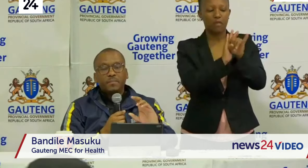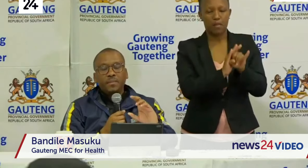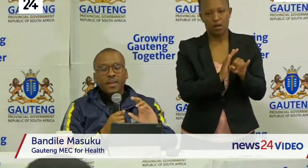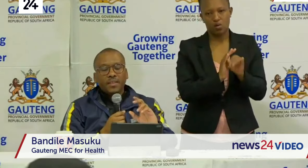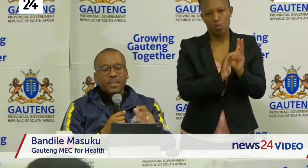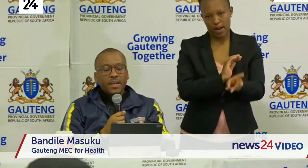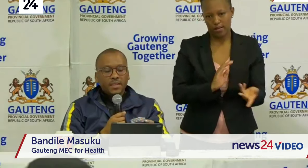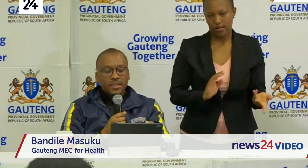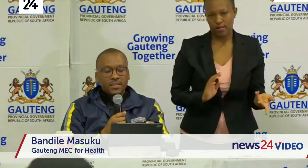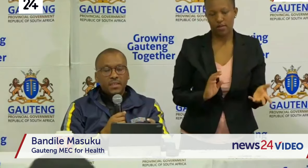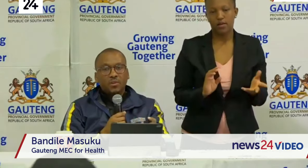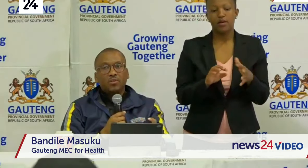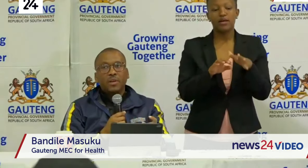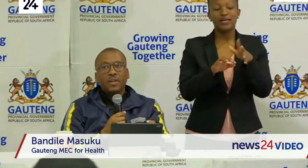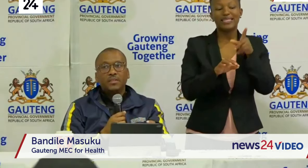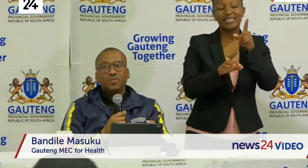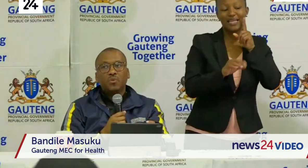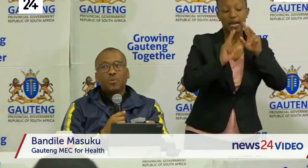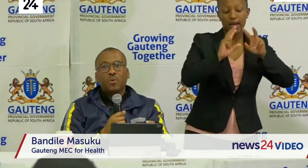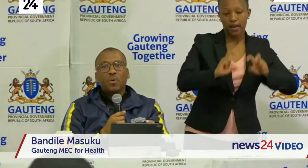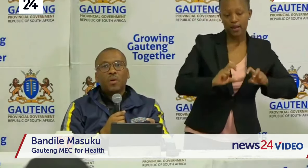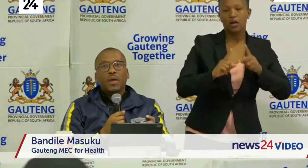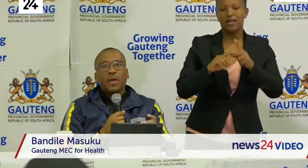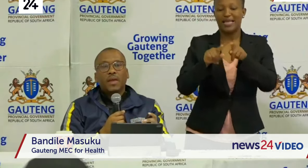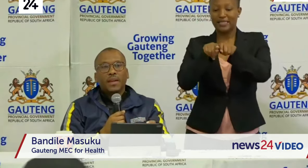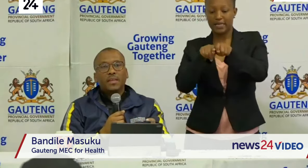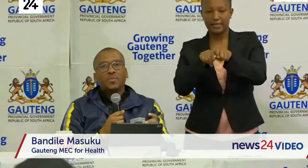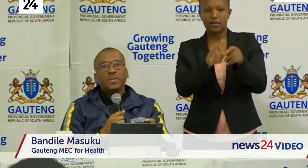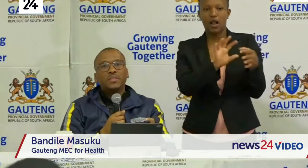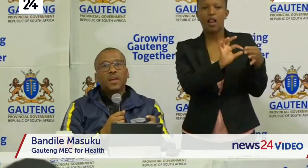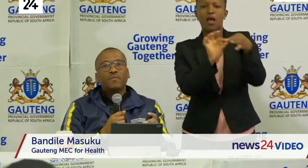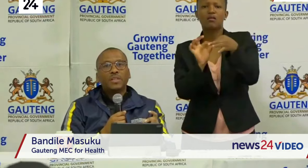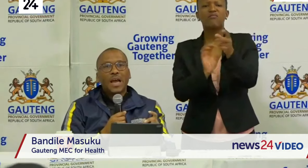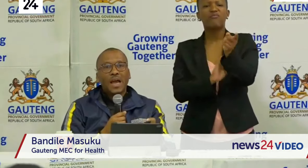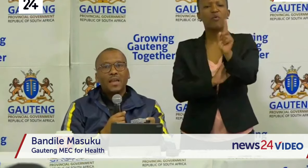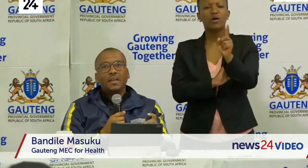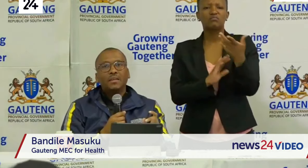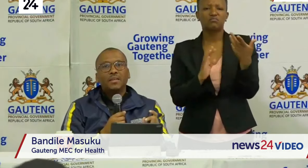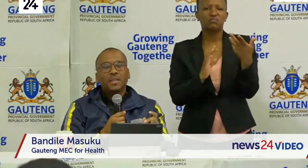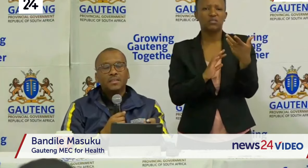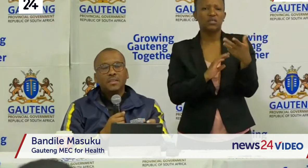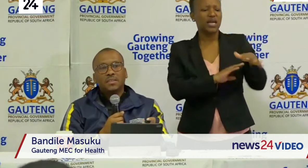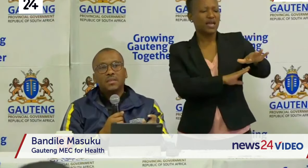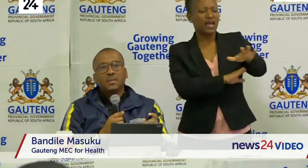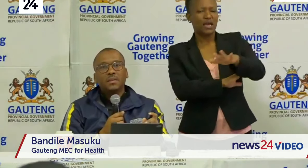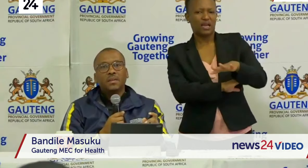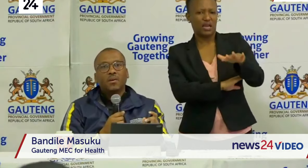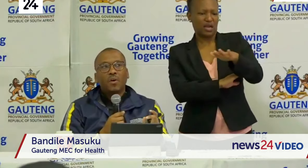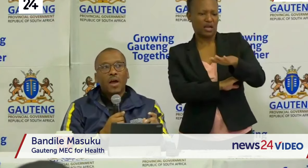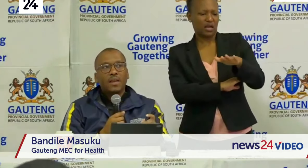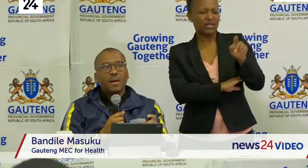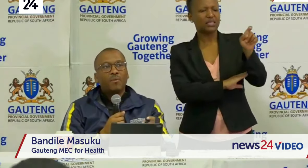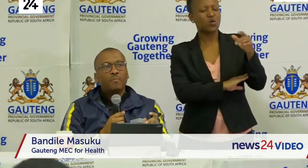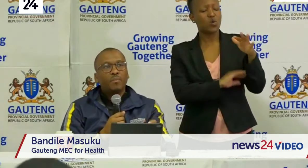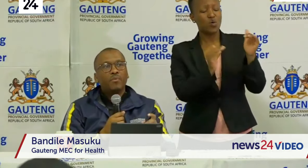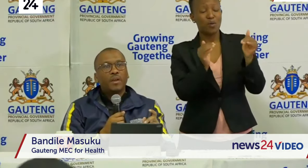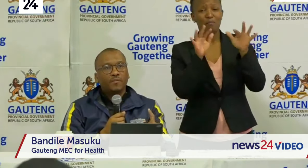screening and testing is also linked to areas which have got high density or